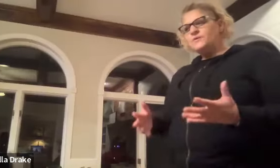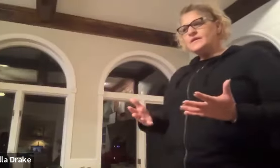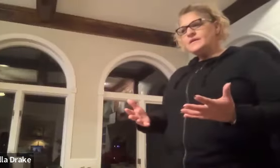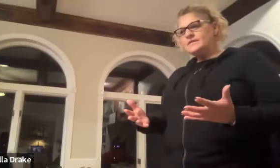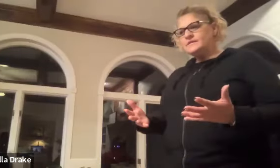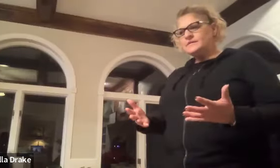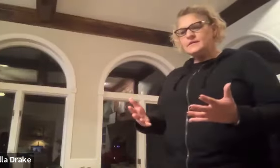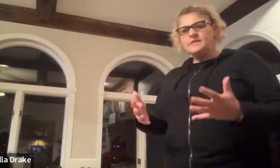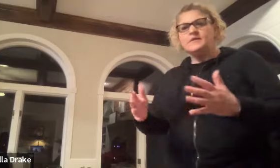would